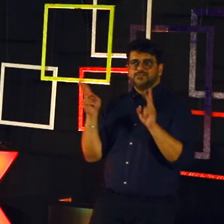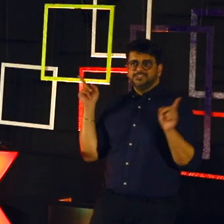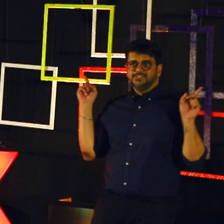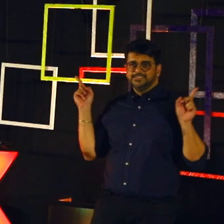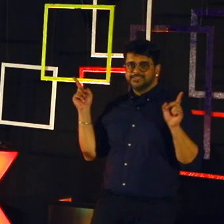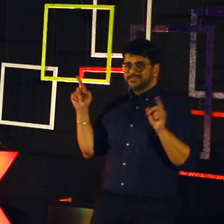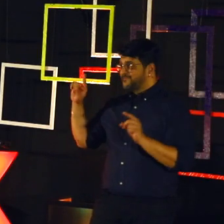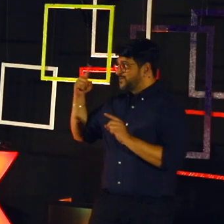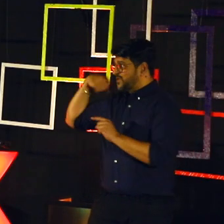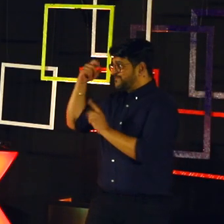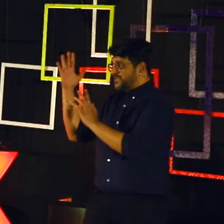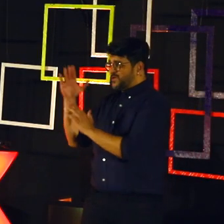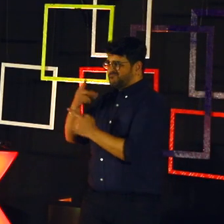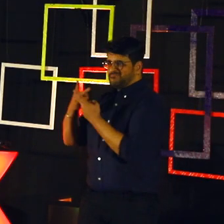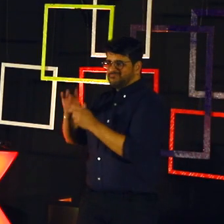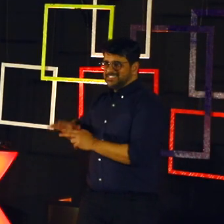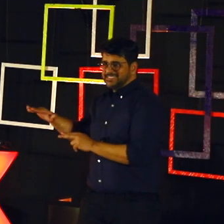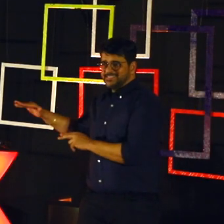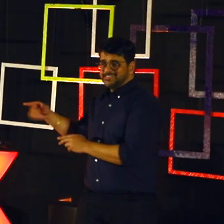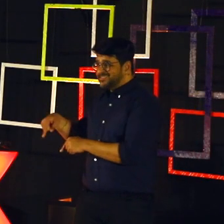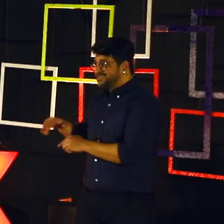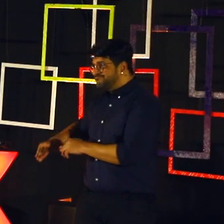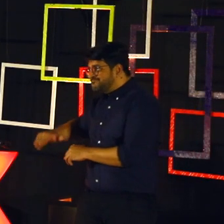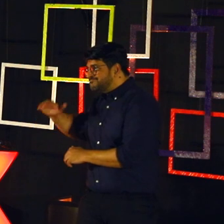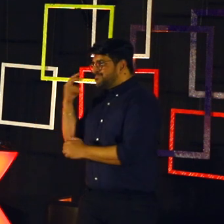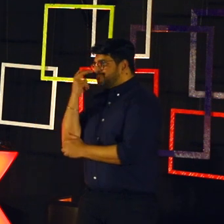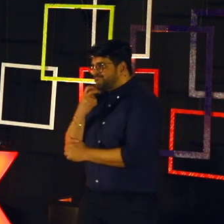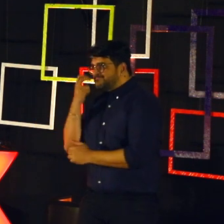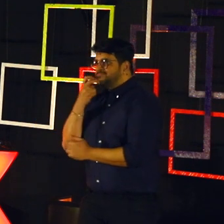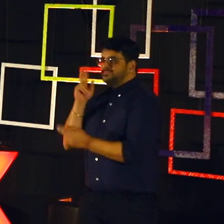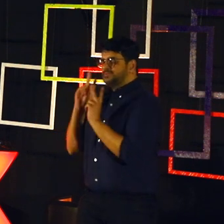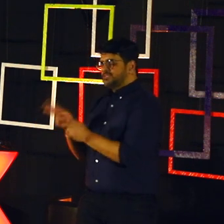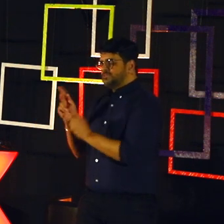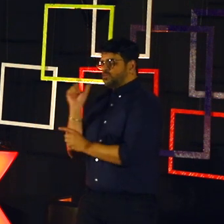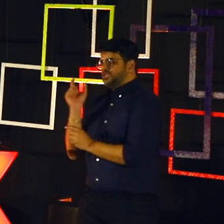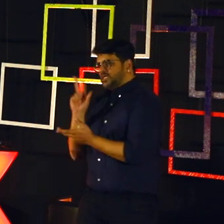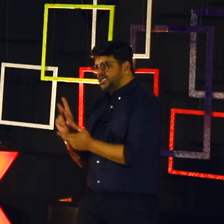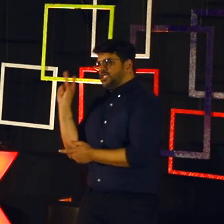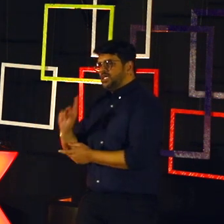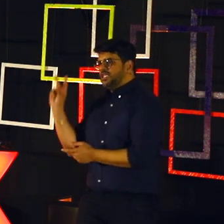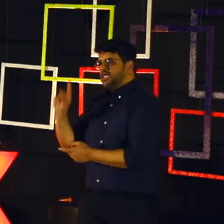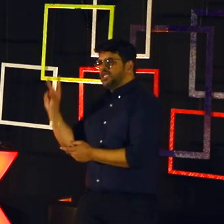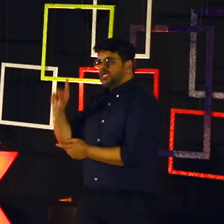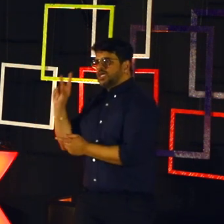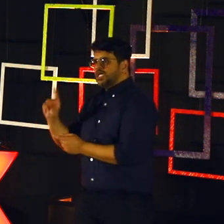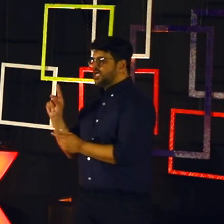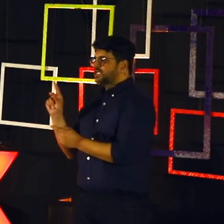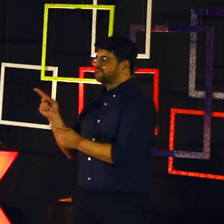Do you see the difference? The first video, the kid, they are orating the same sounds, the same lift movements again and